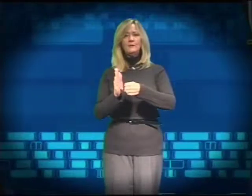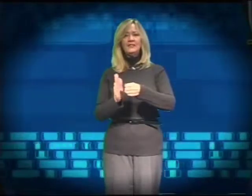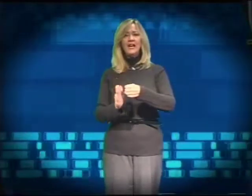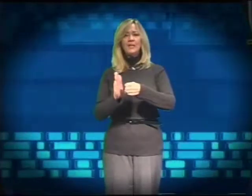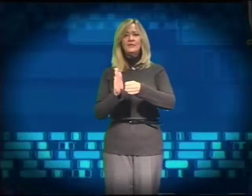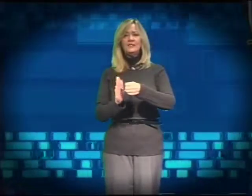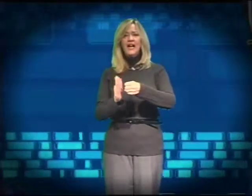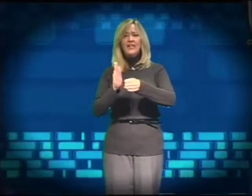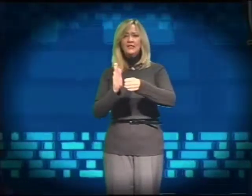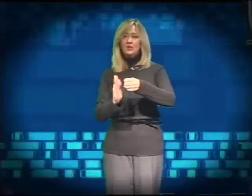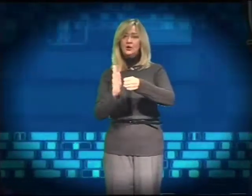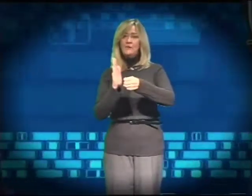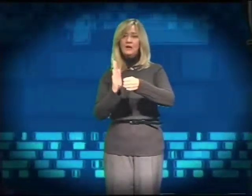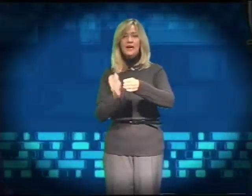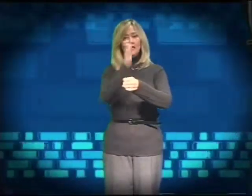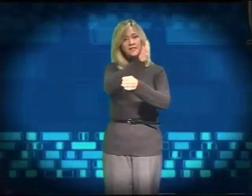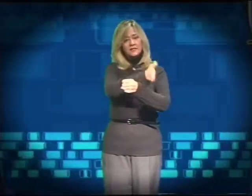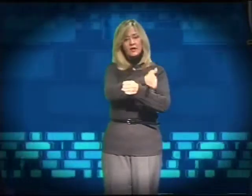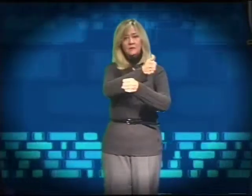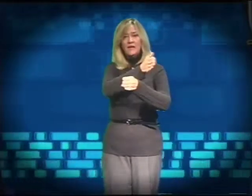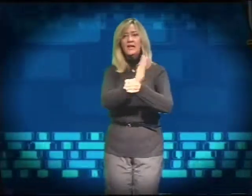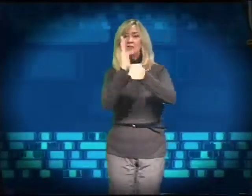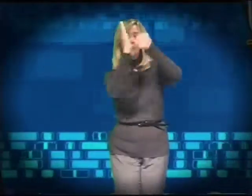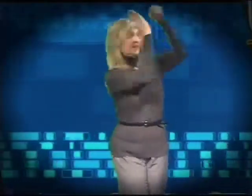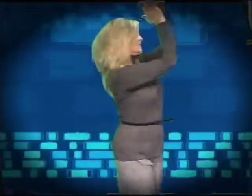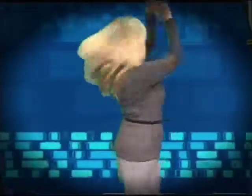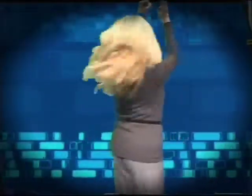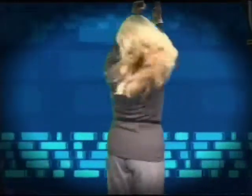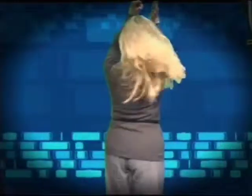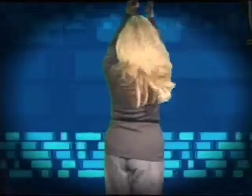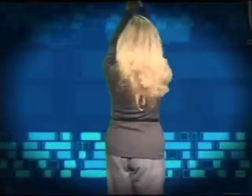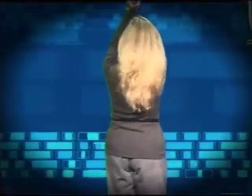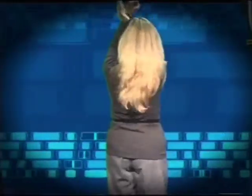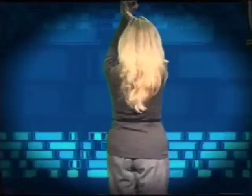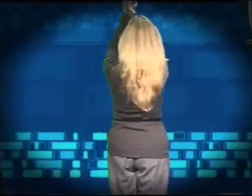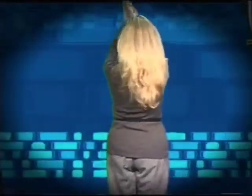beside, beside. It's on my right, it's on my left.